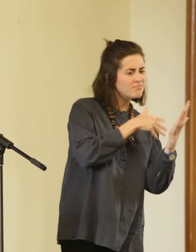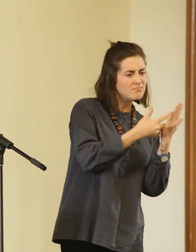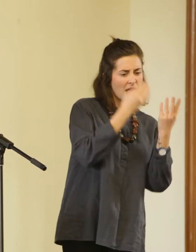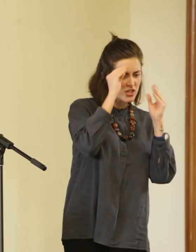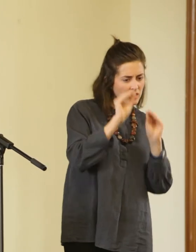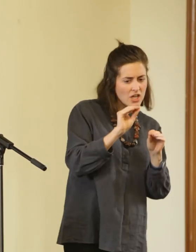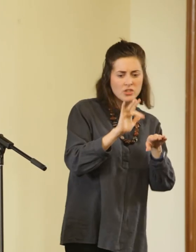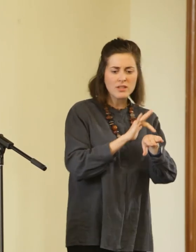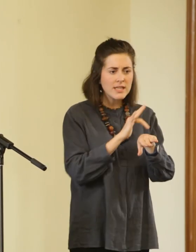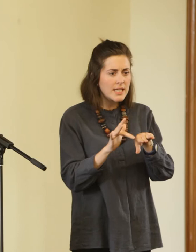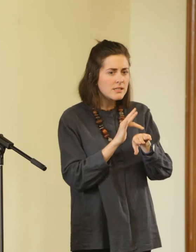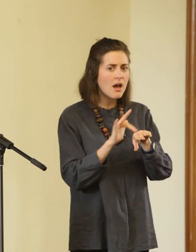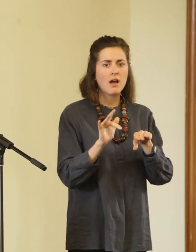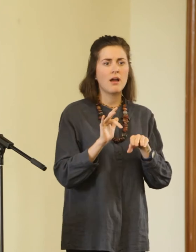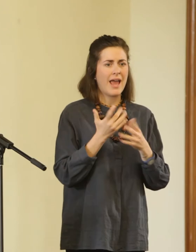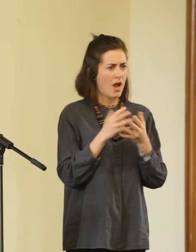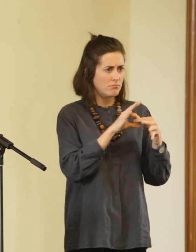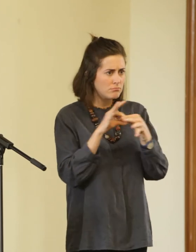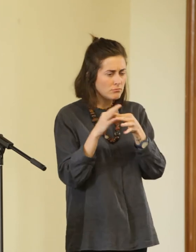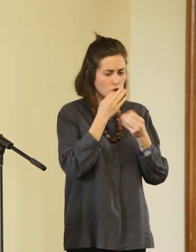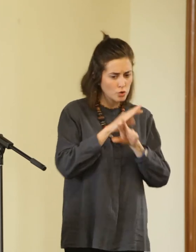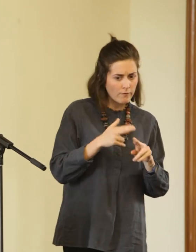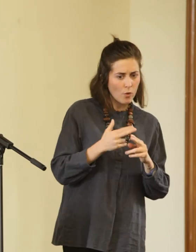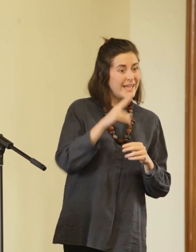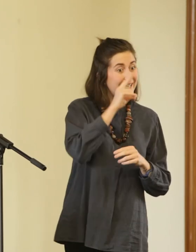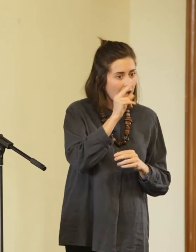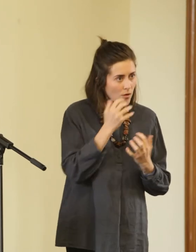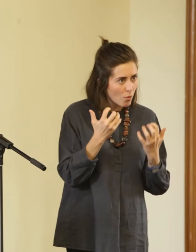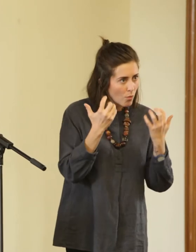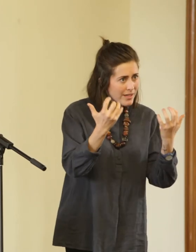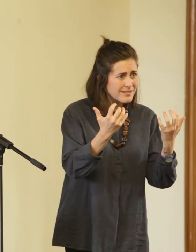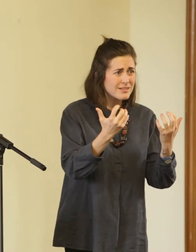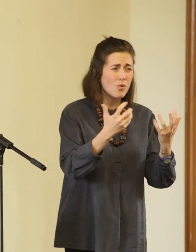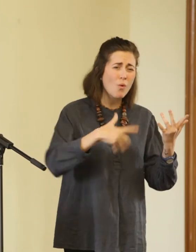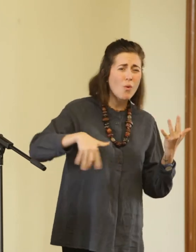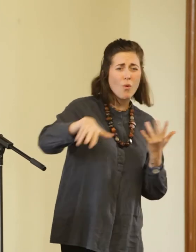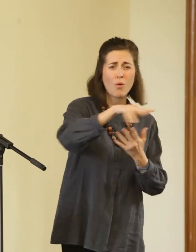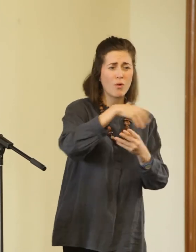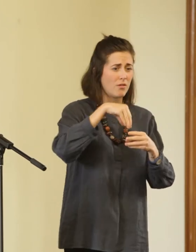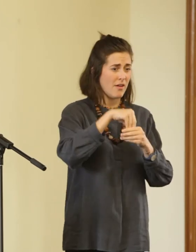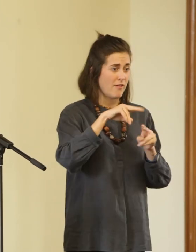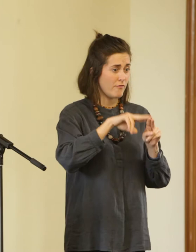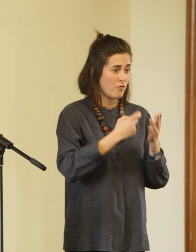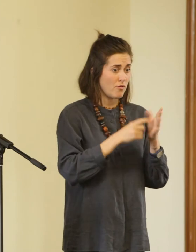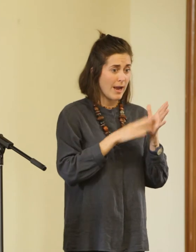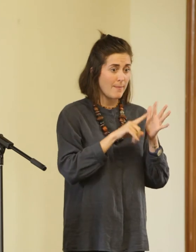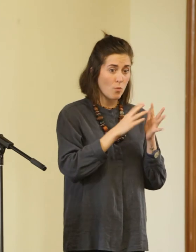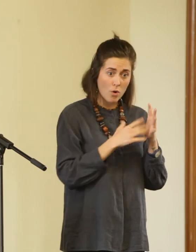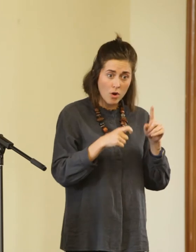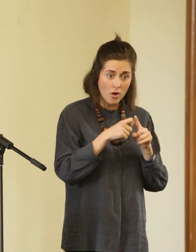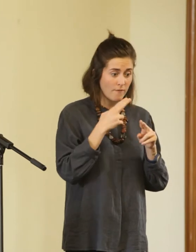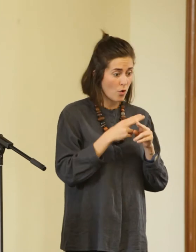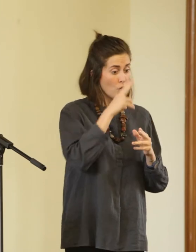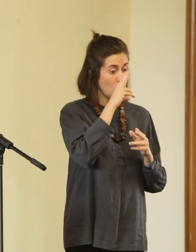education, the relationship this has to theatre for young audiences, and all of the frameworks that have defined youth arts practice